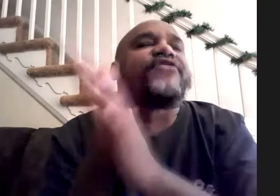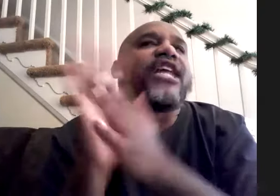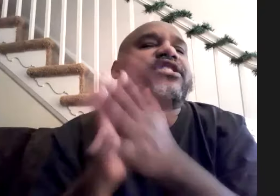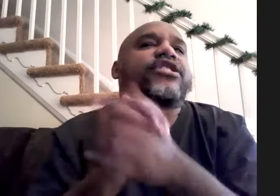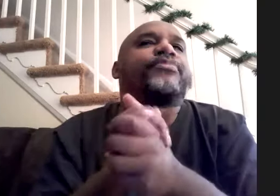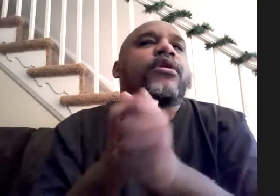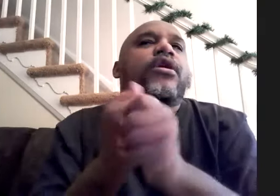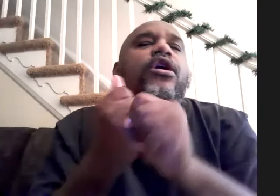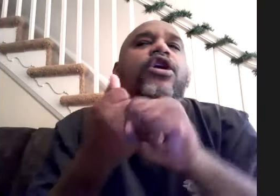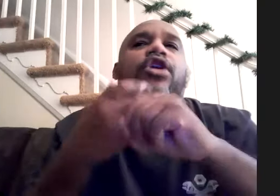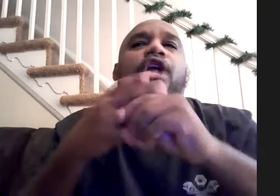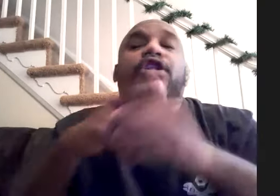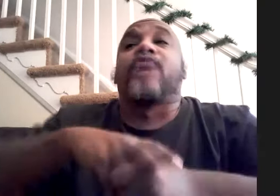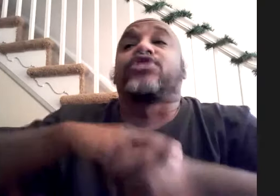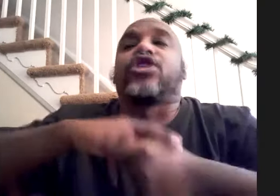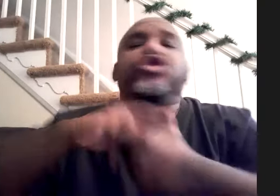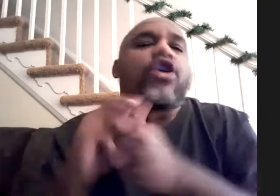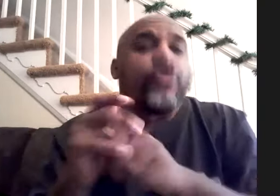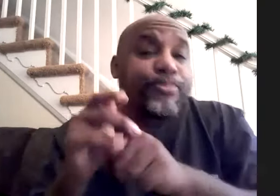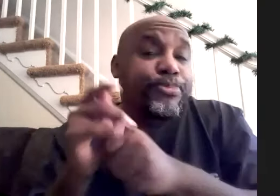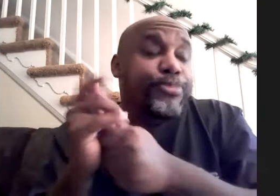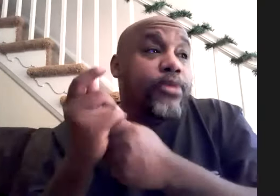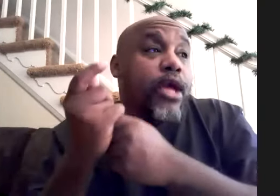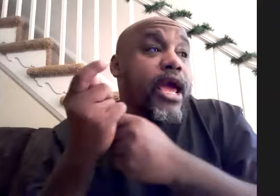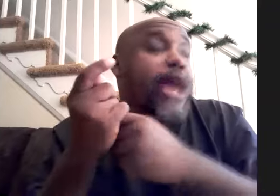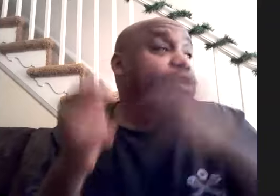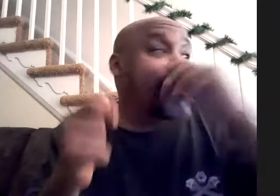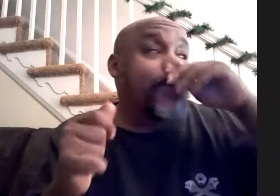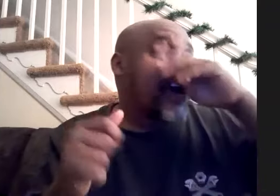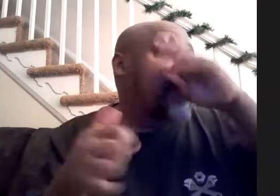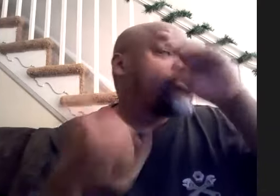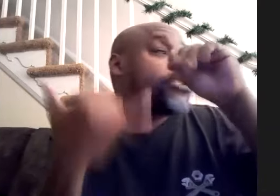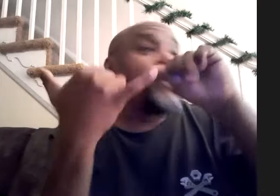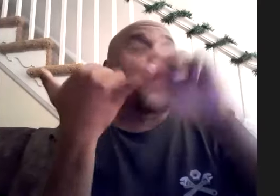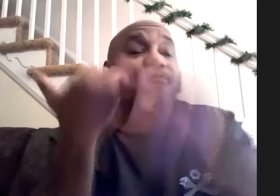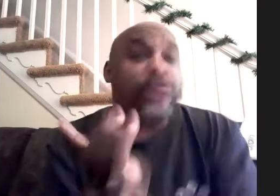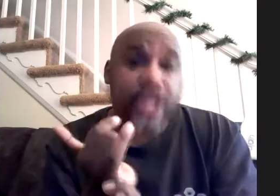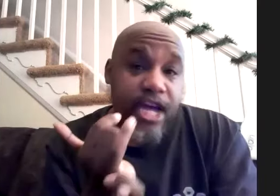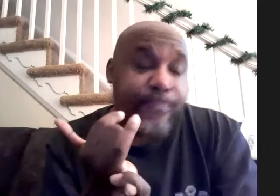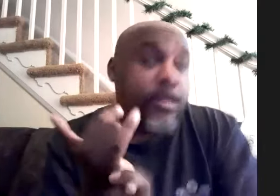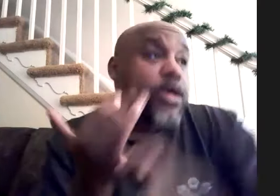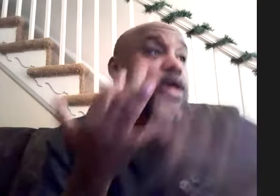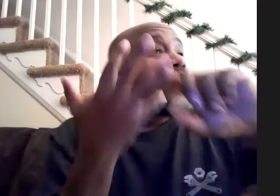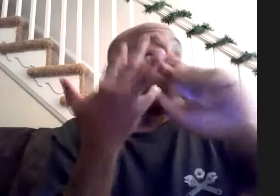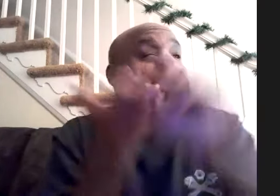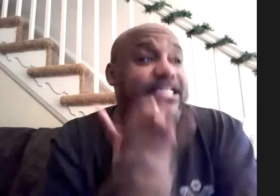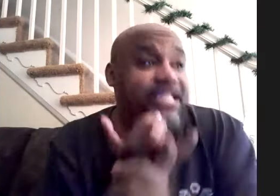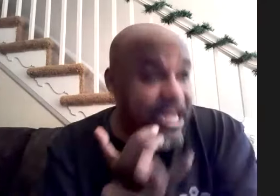johnson called a song was called juggle and what he did was he brought vernon in he brought jesse johnson